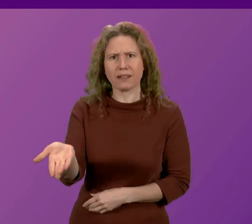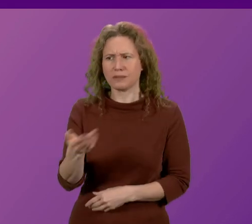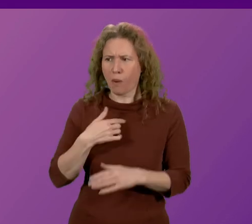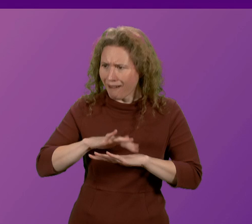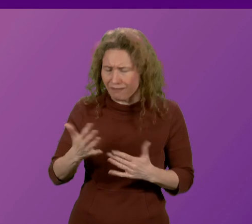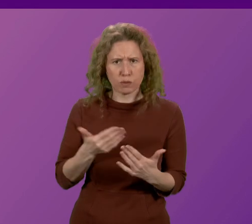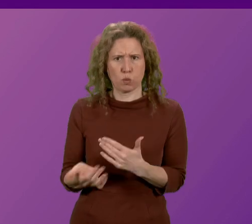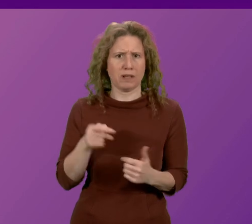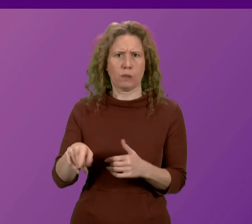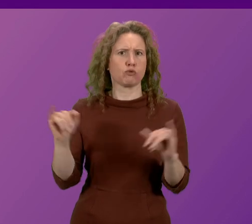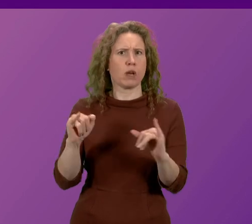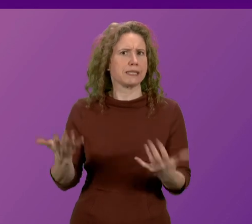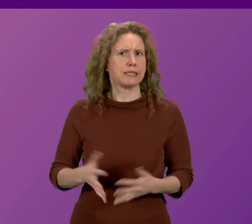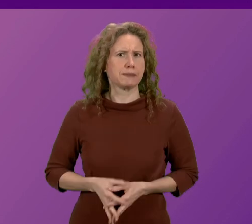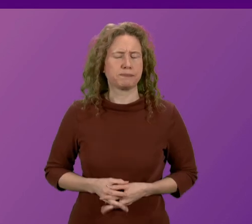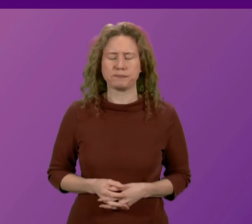crisis? First Minister.